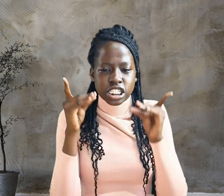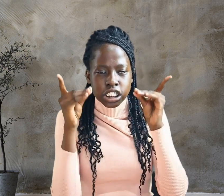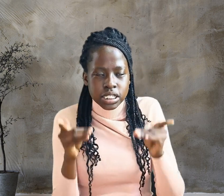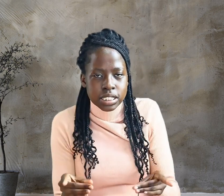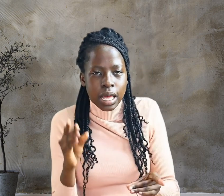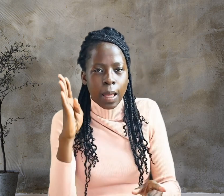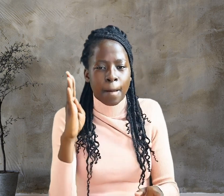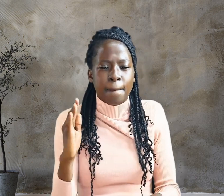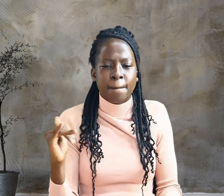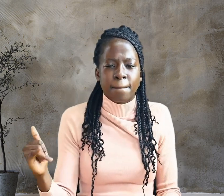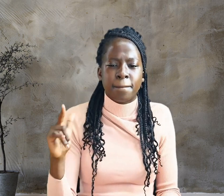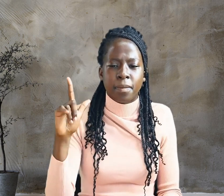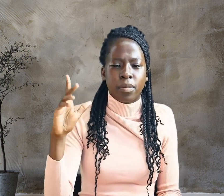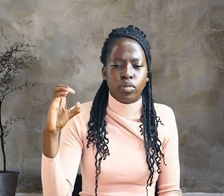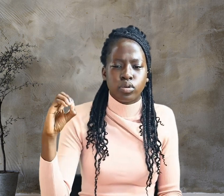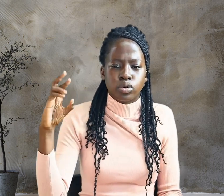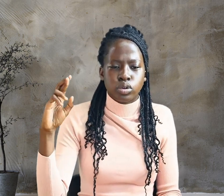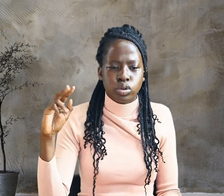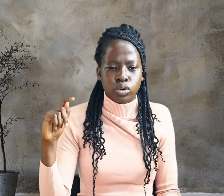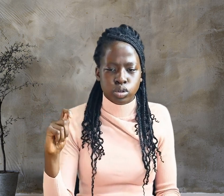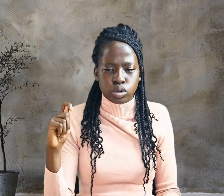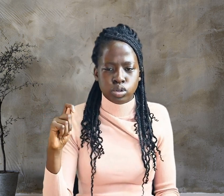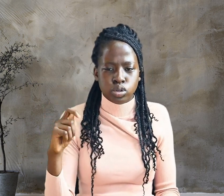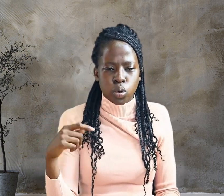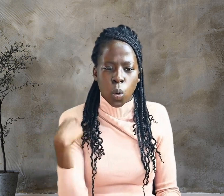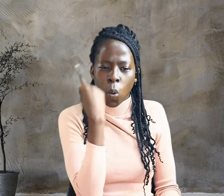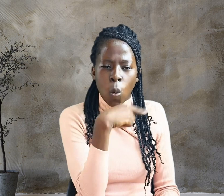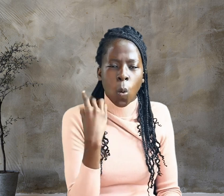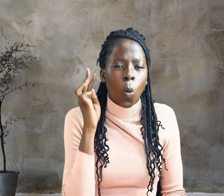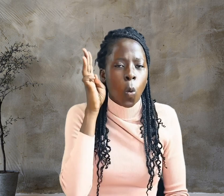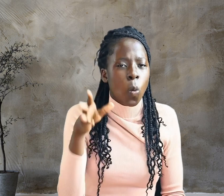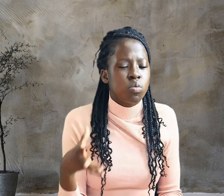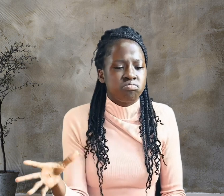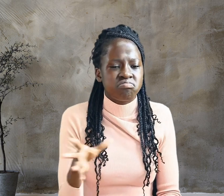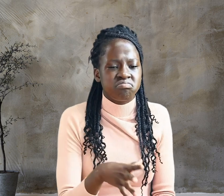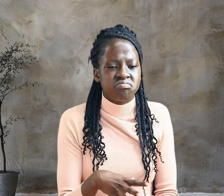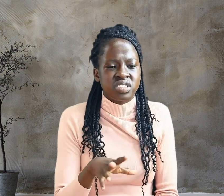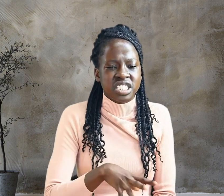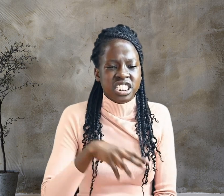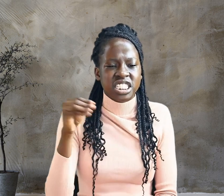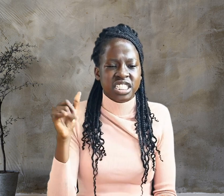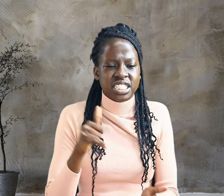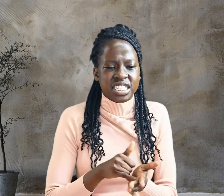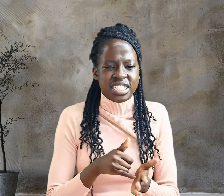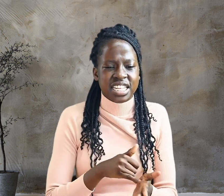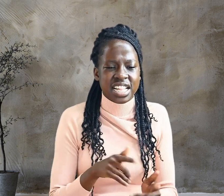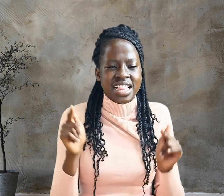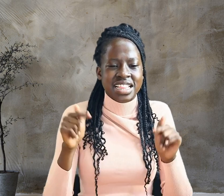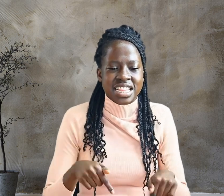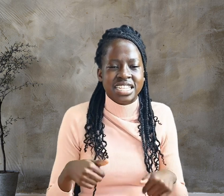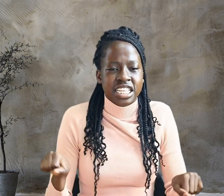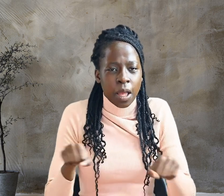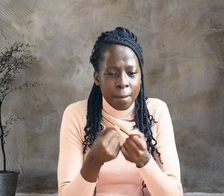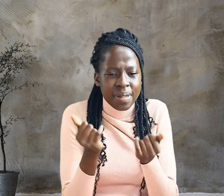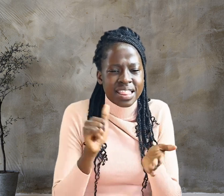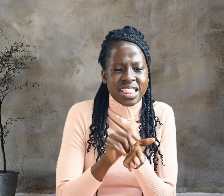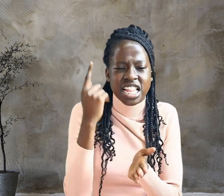This happened that the scripture might be fulfilled that said, They divided my clothes among them and cast